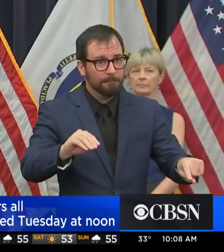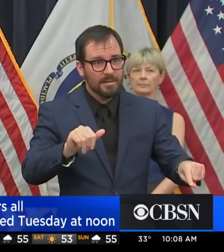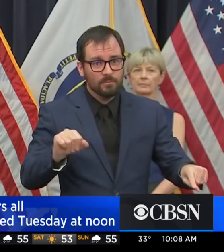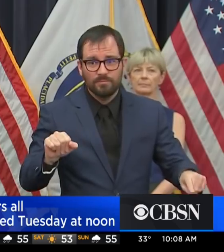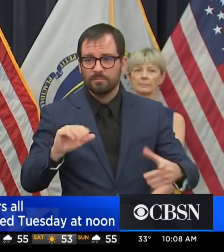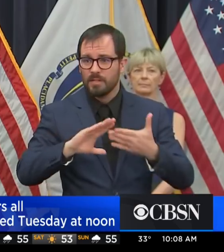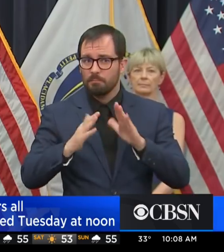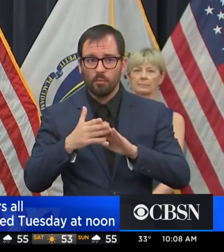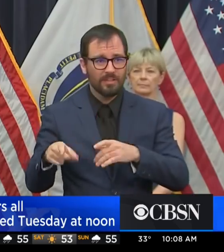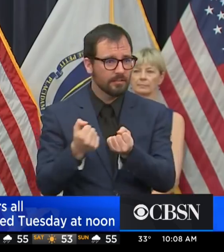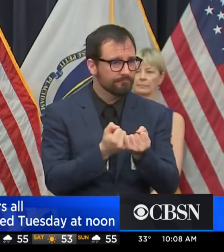meet the challenge before us. time.